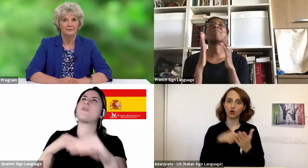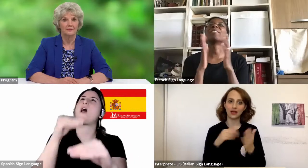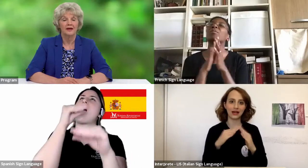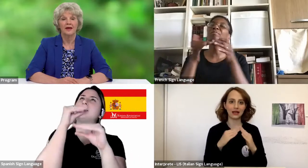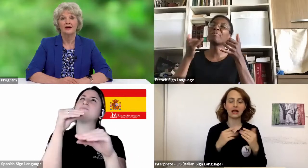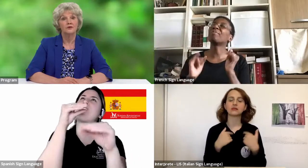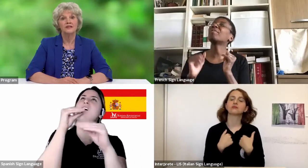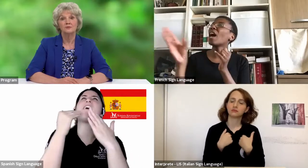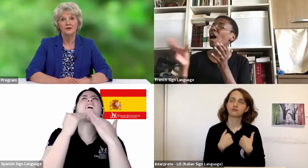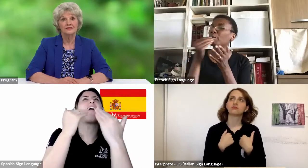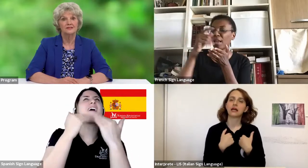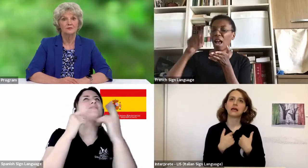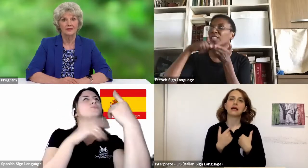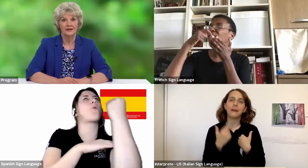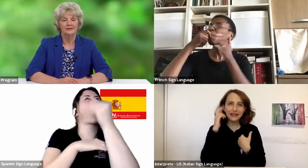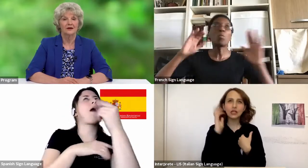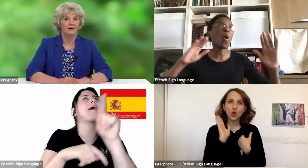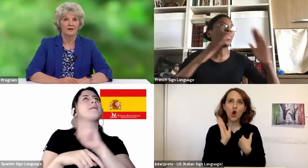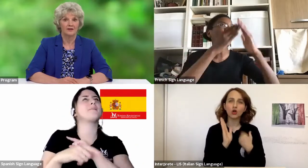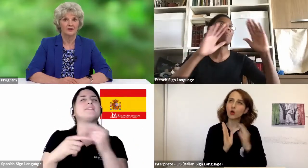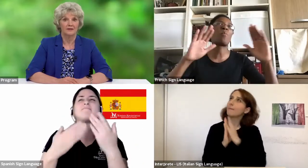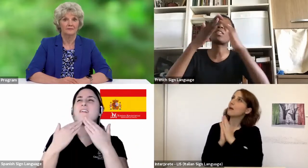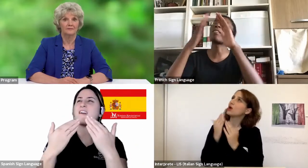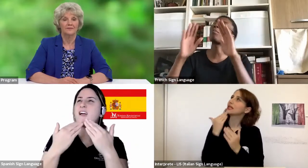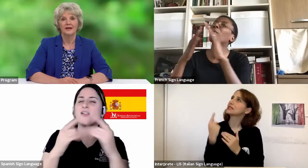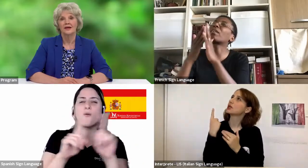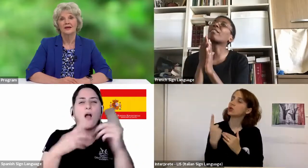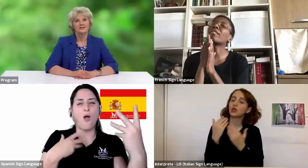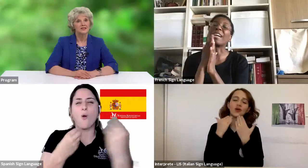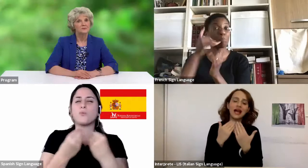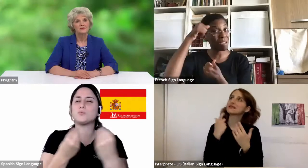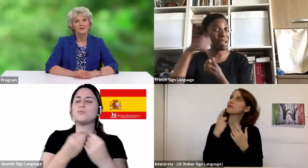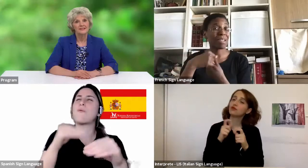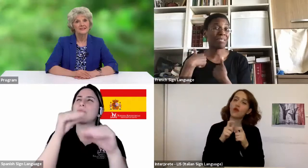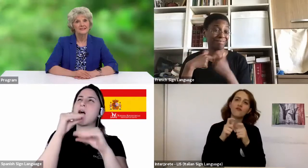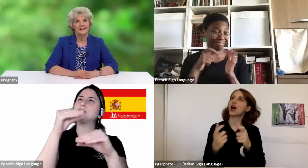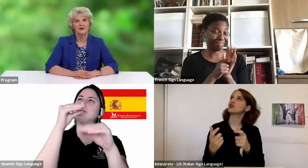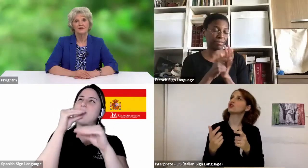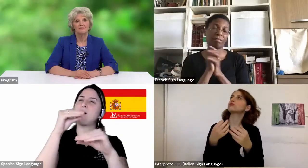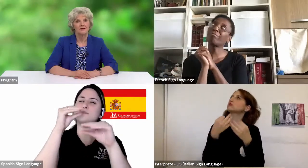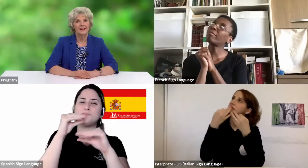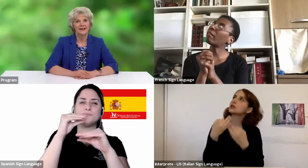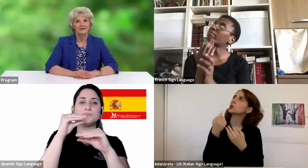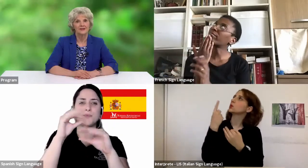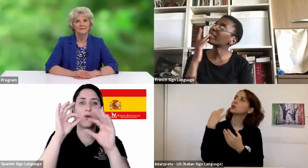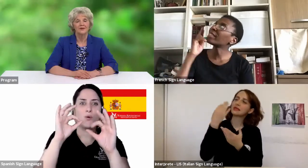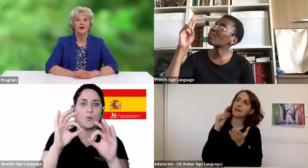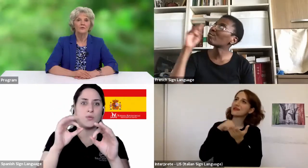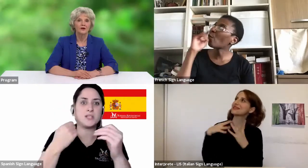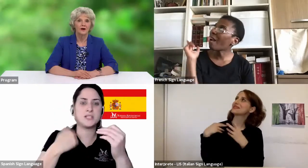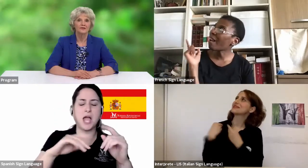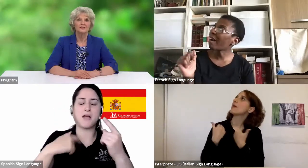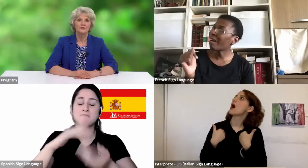trip and for his presence with us on the trip. Just before sunset on that Friday evening,